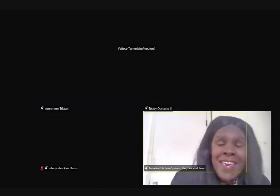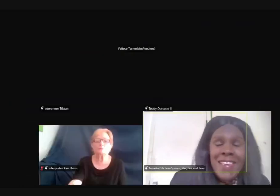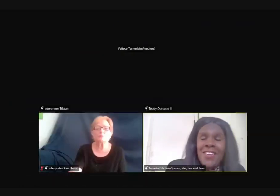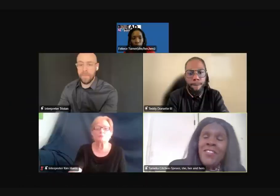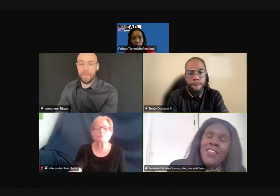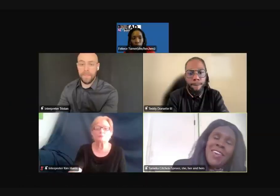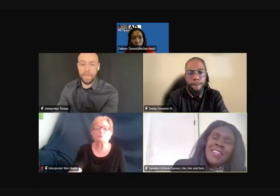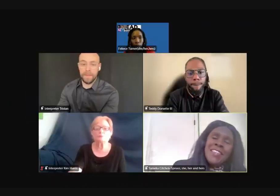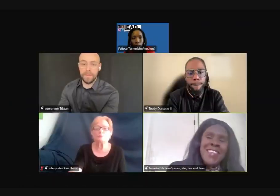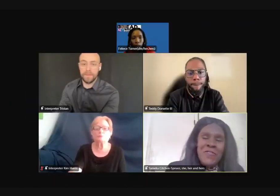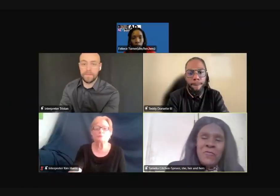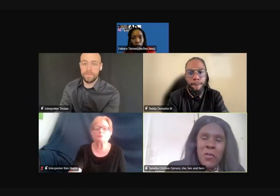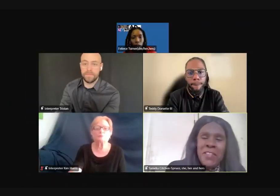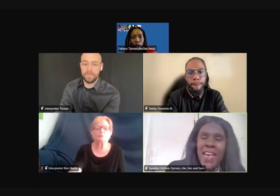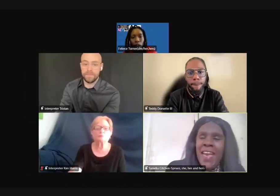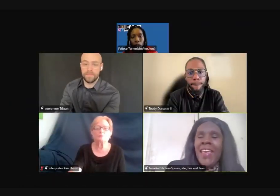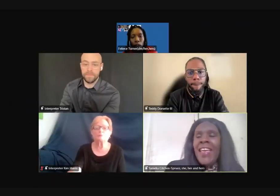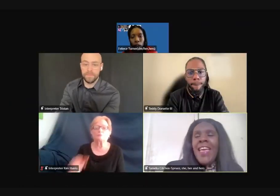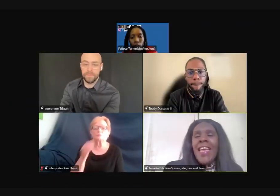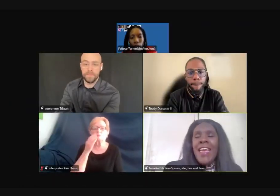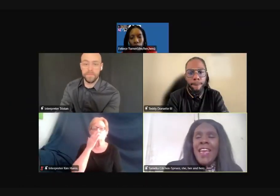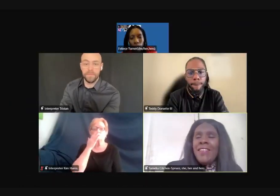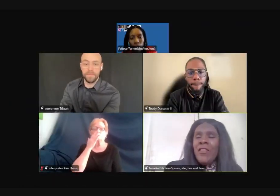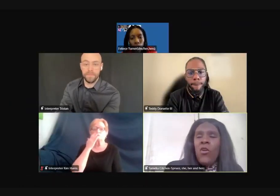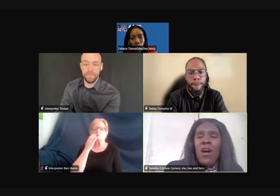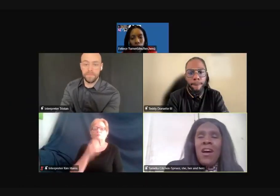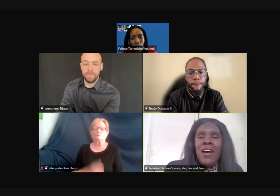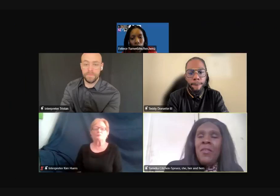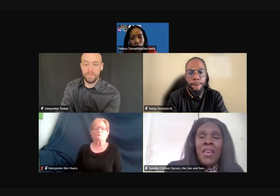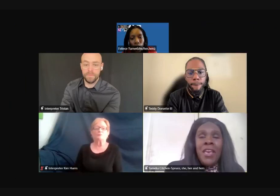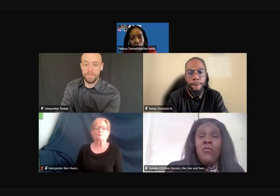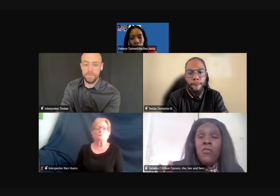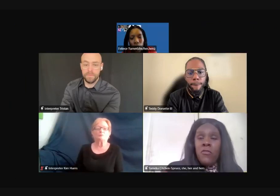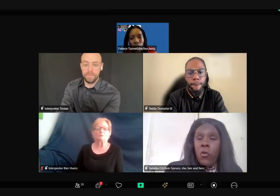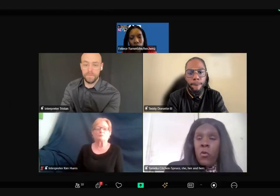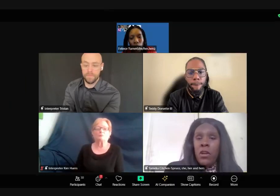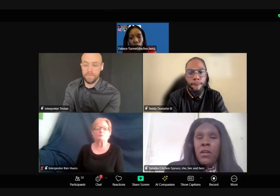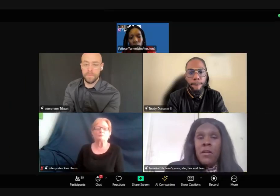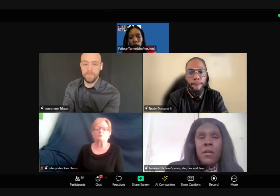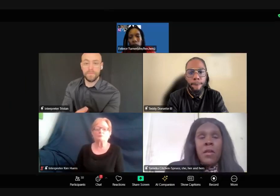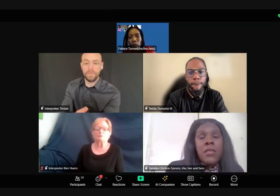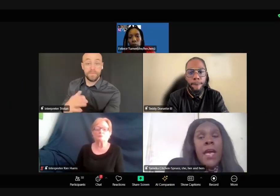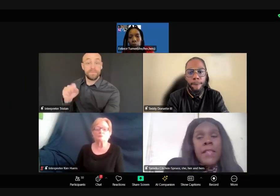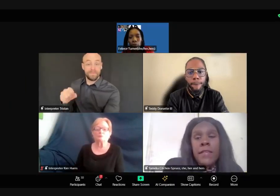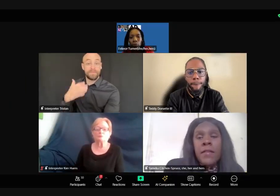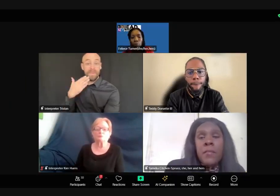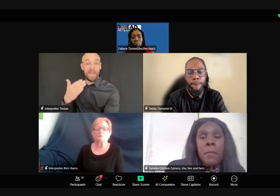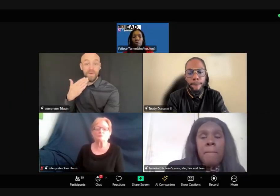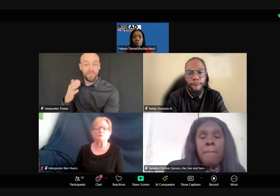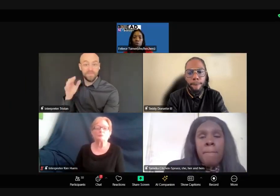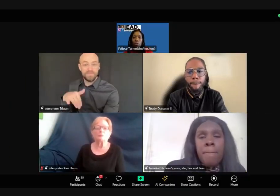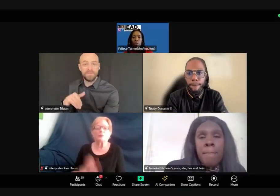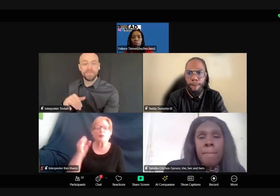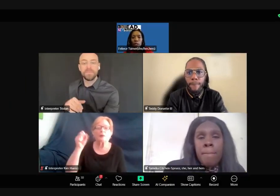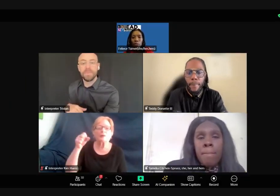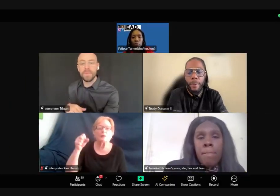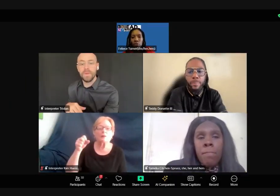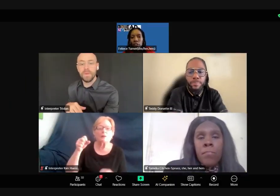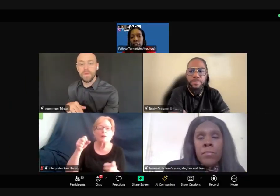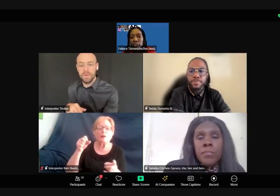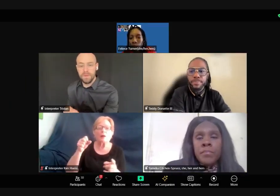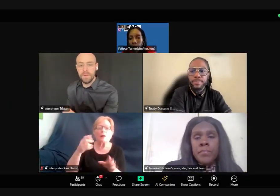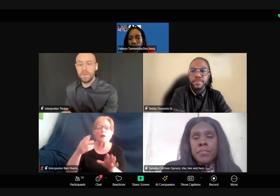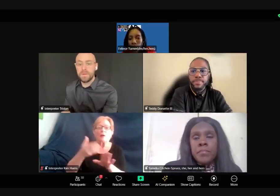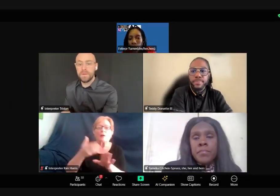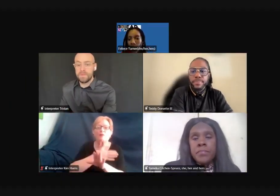Yeah. Thank you. Thank you for that. And so, um, for, yes. Before you,